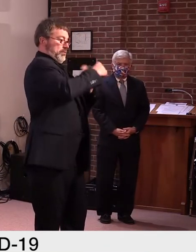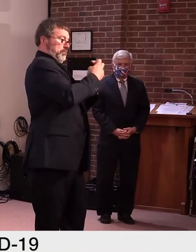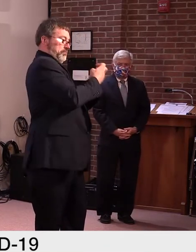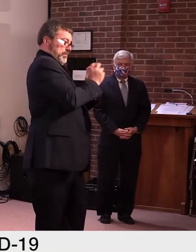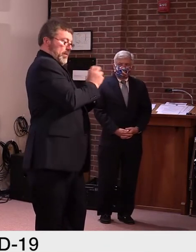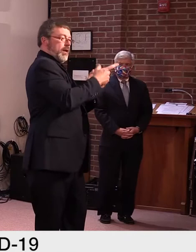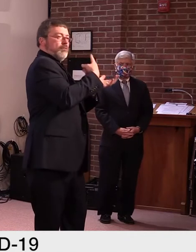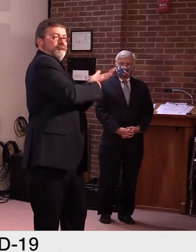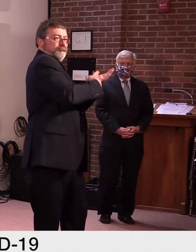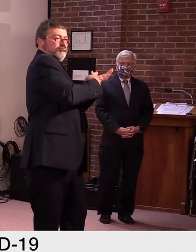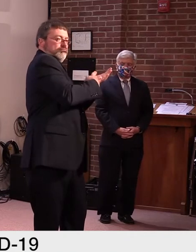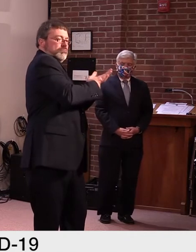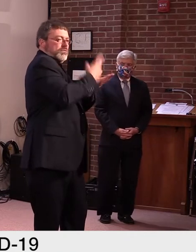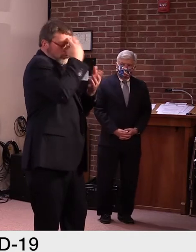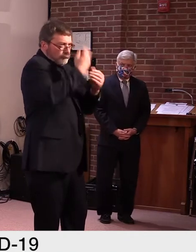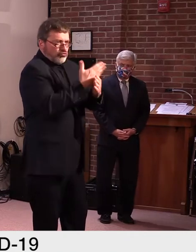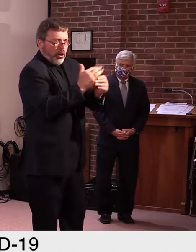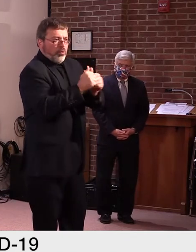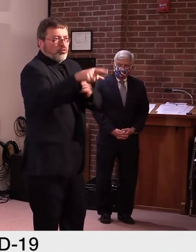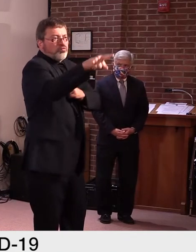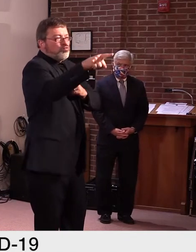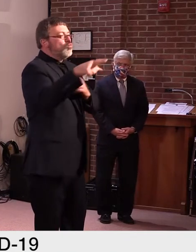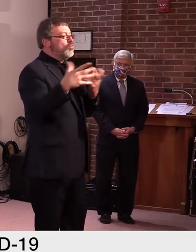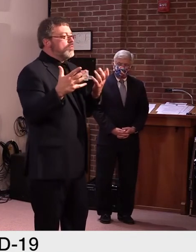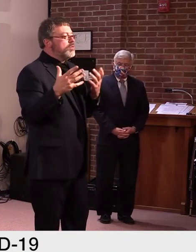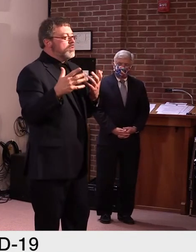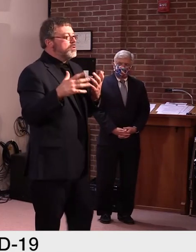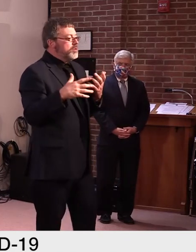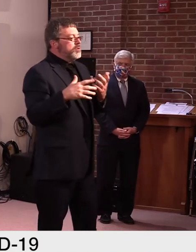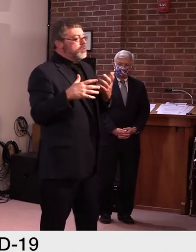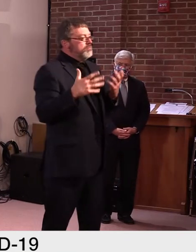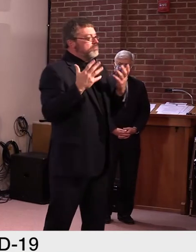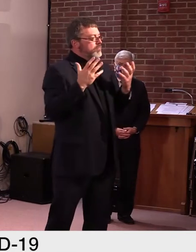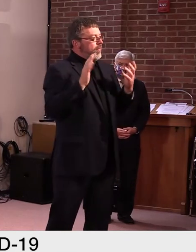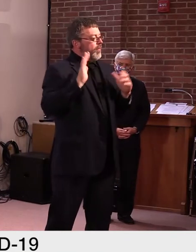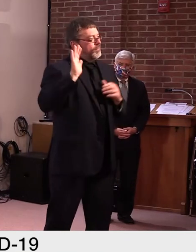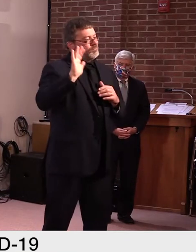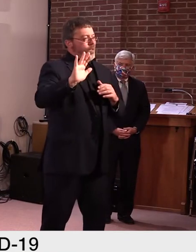or so. So you should see some of, um, some of their, uh,